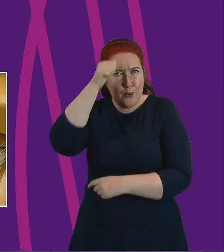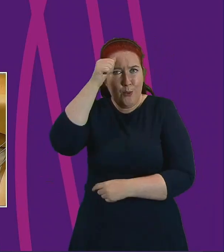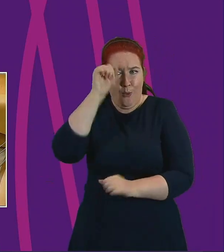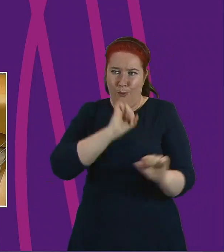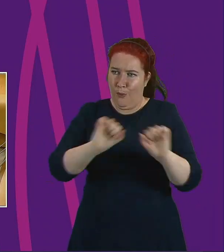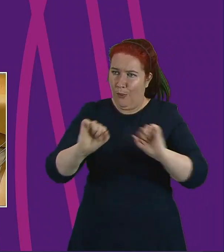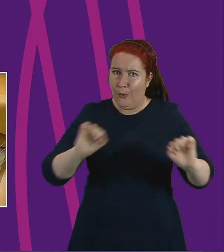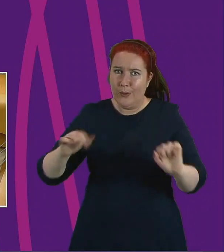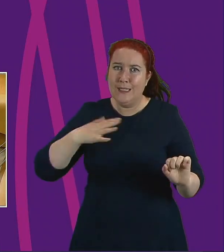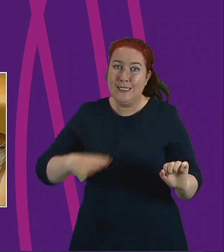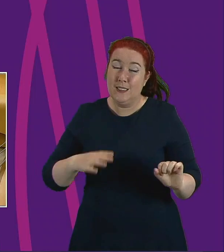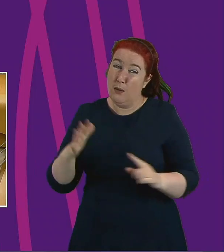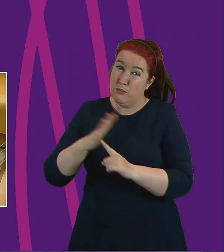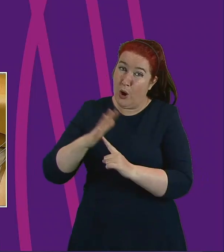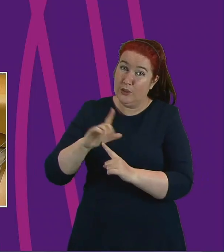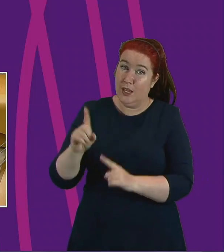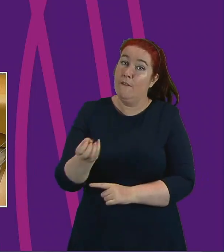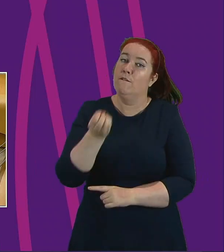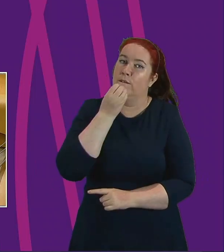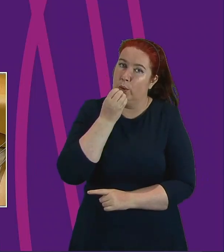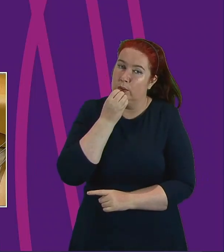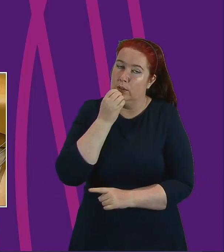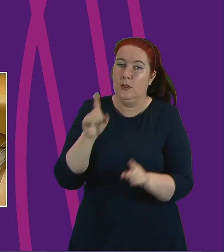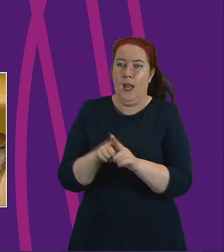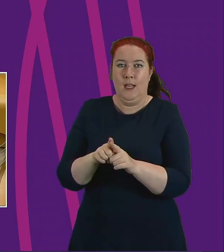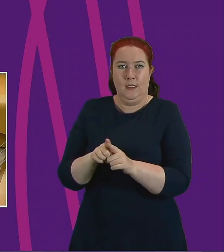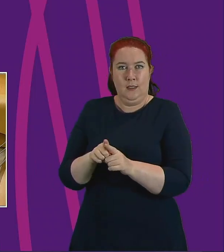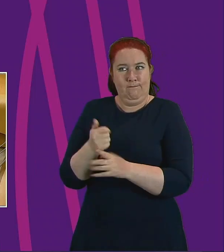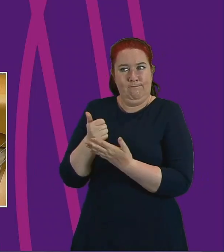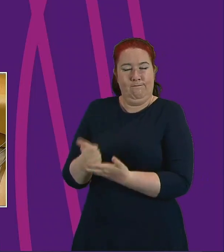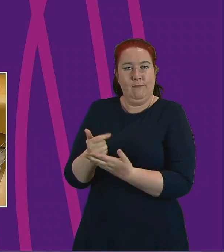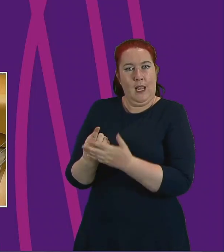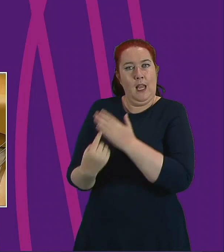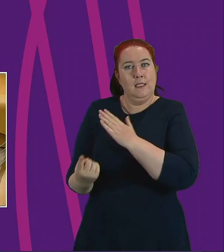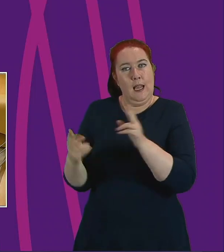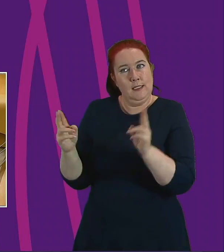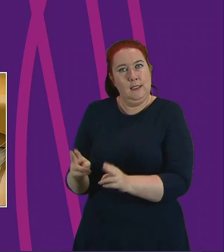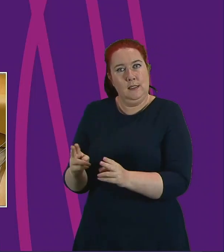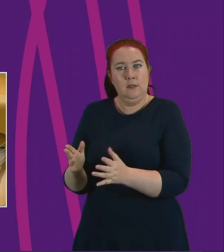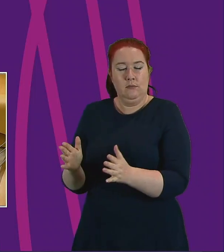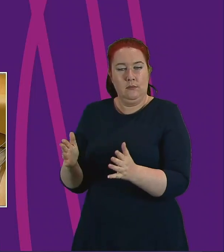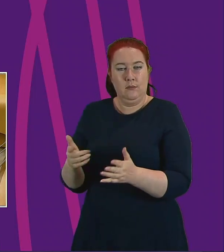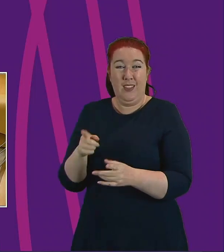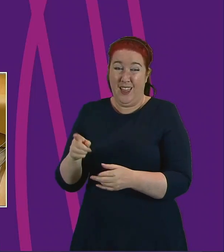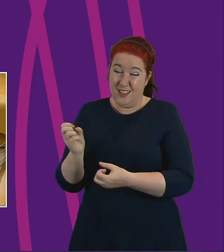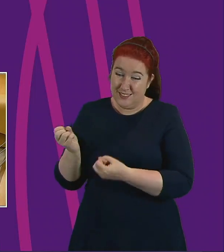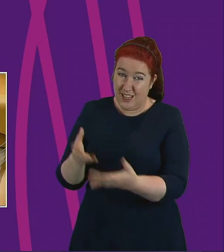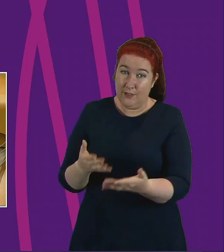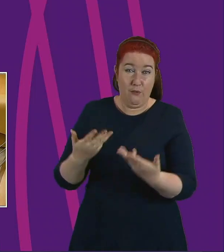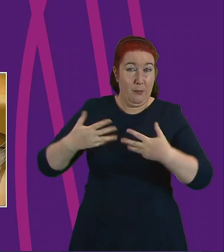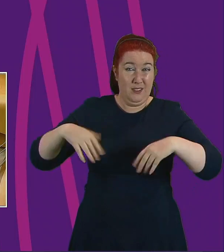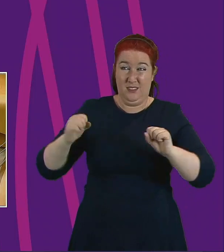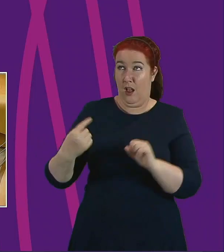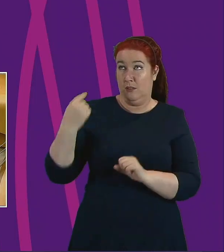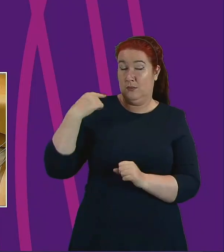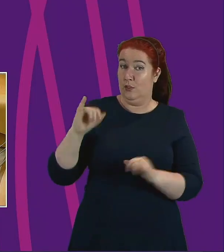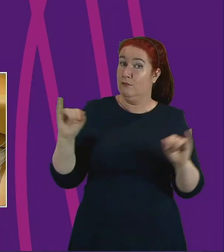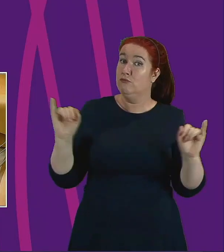priority is food and tackling isolation. They're delivering and have been since the very start of this crisis.